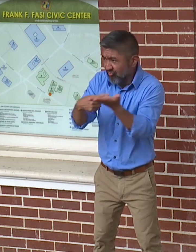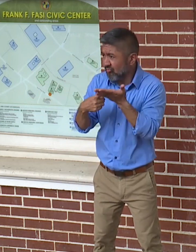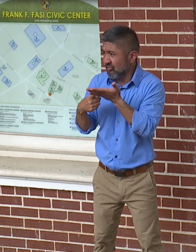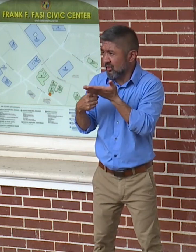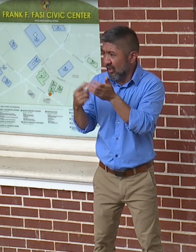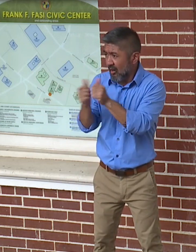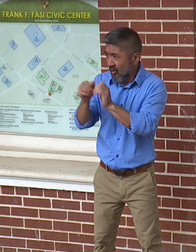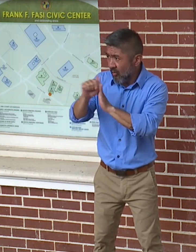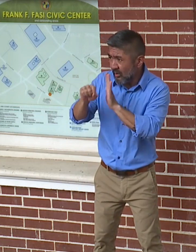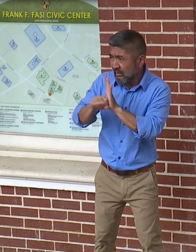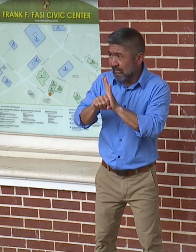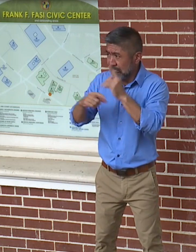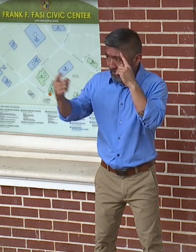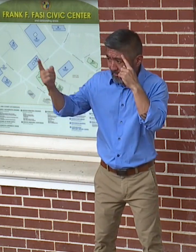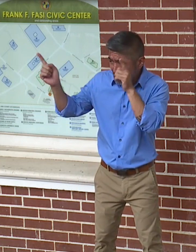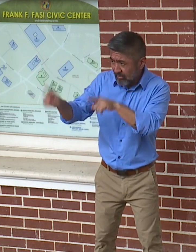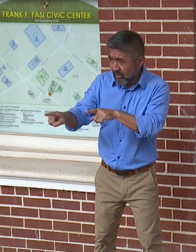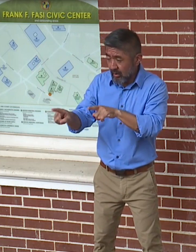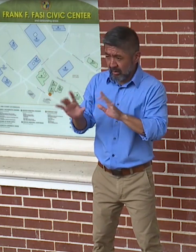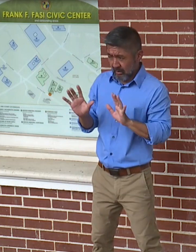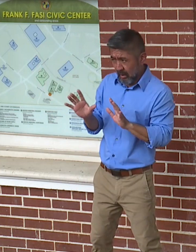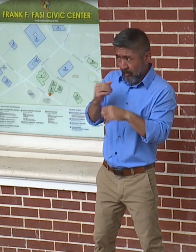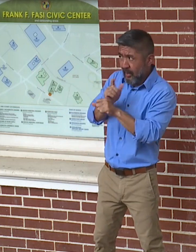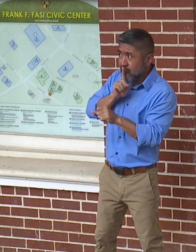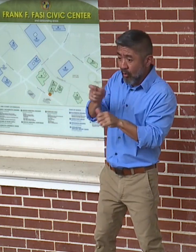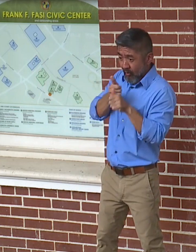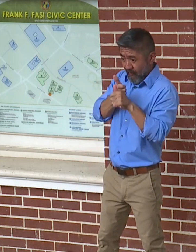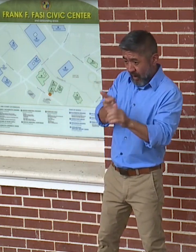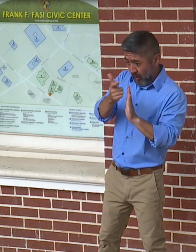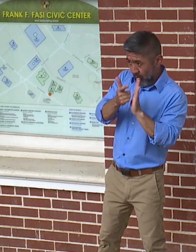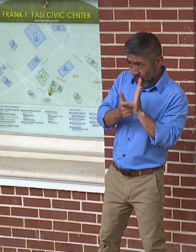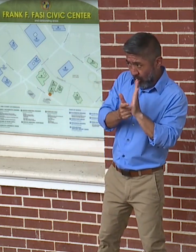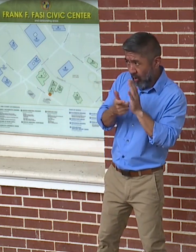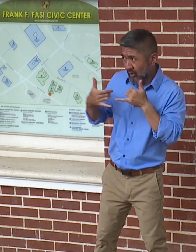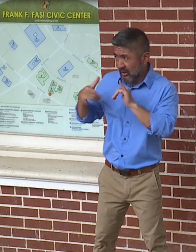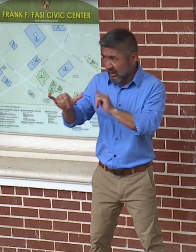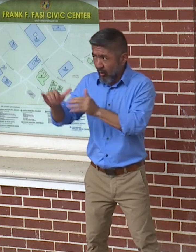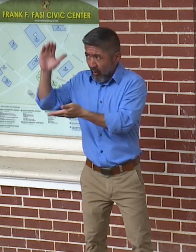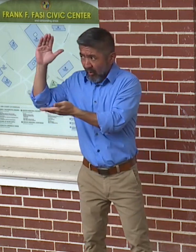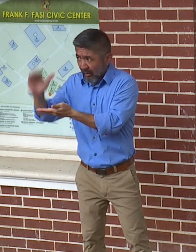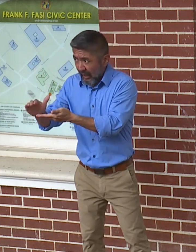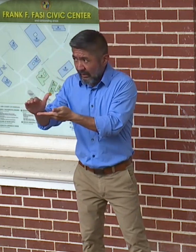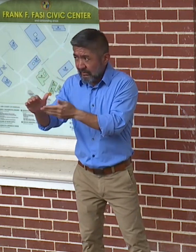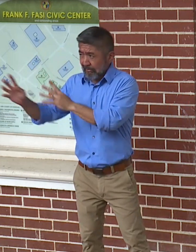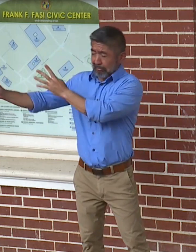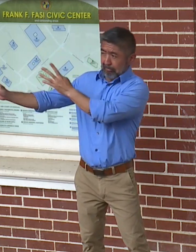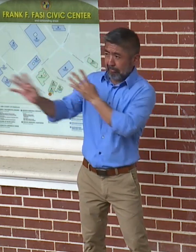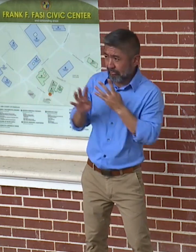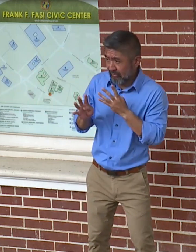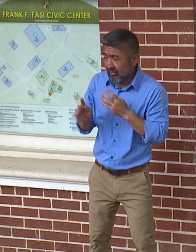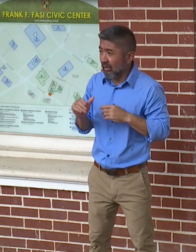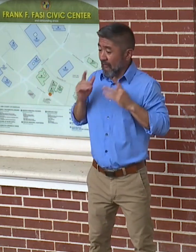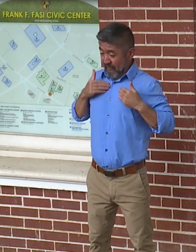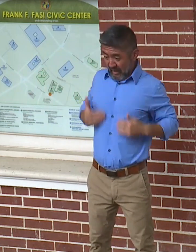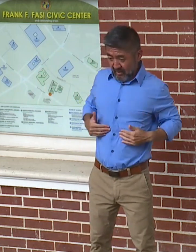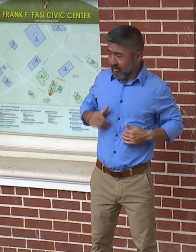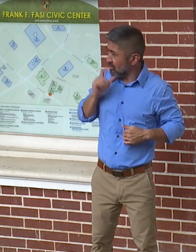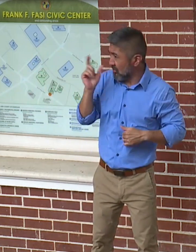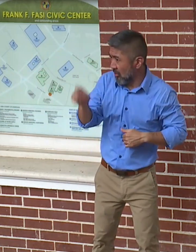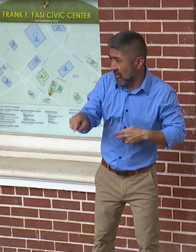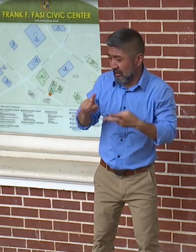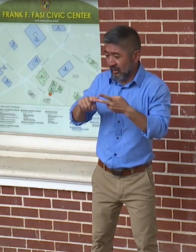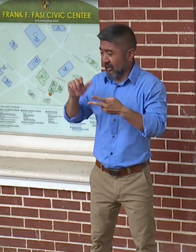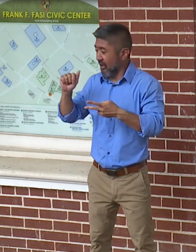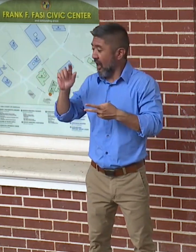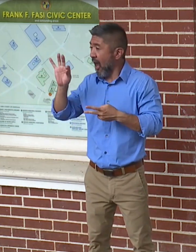that we met the letter of the law. And this is what we came up with. No physicals required. No affidavit is required. But